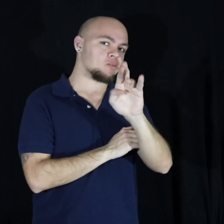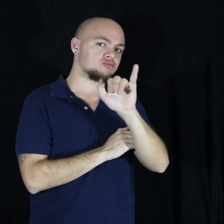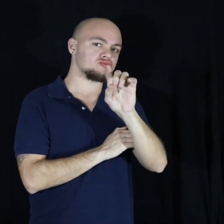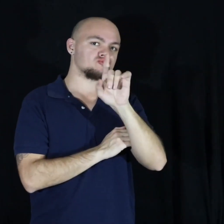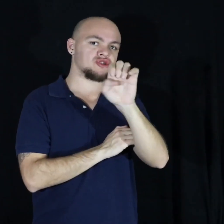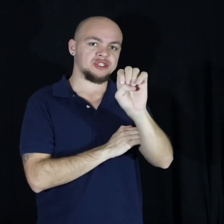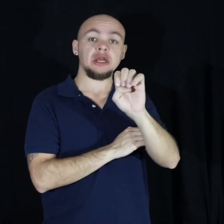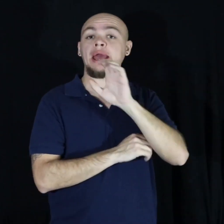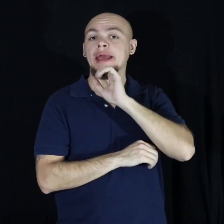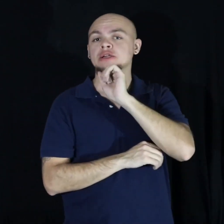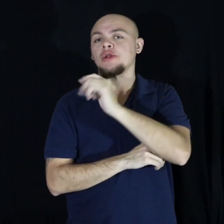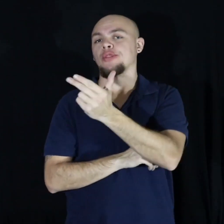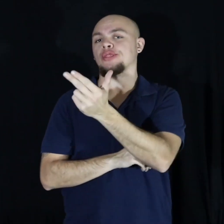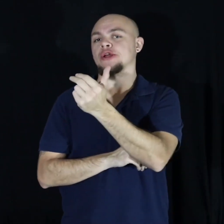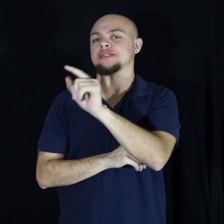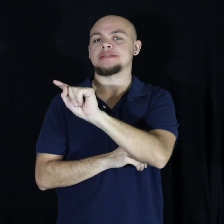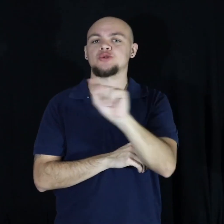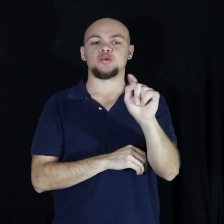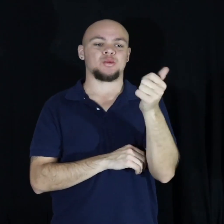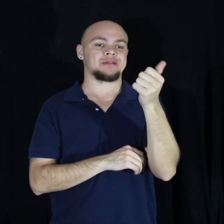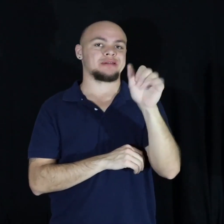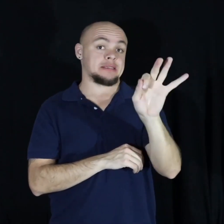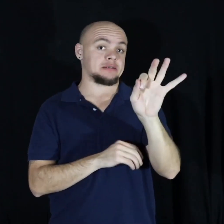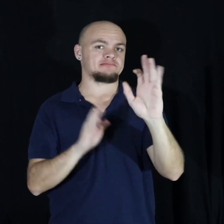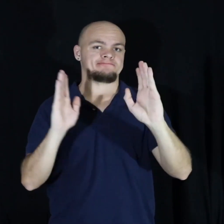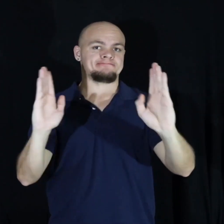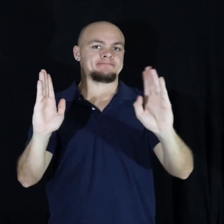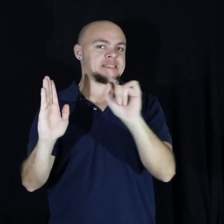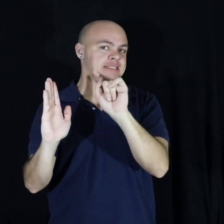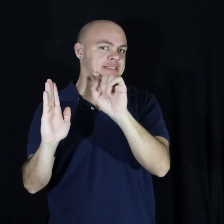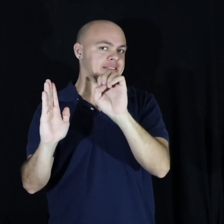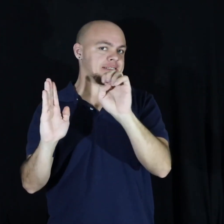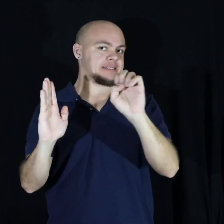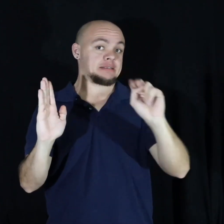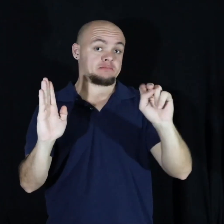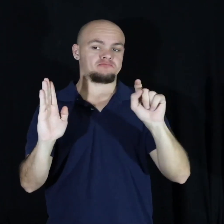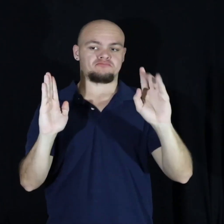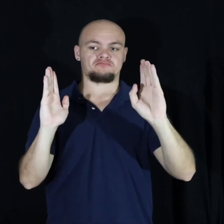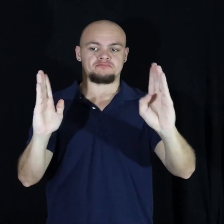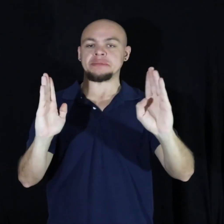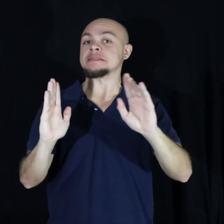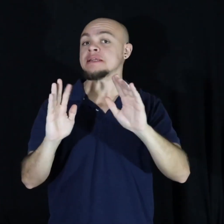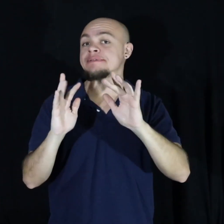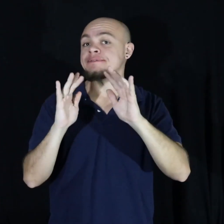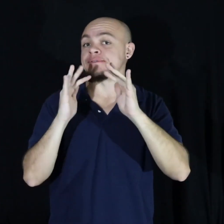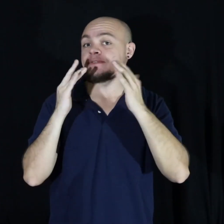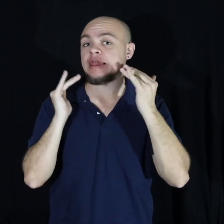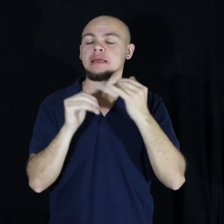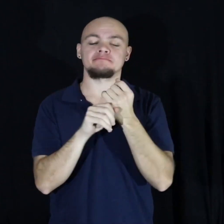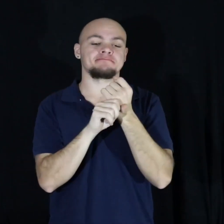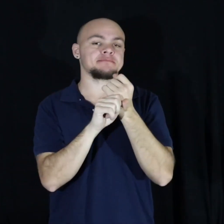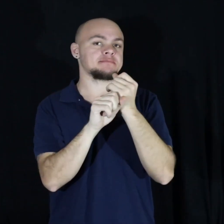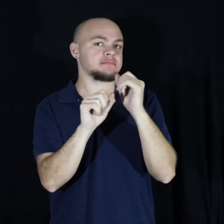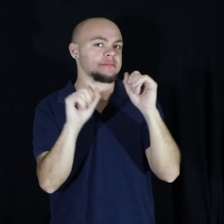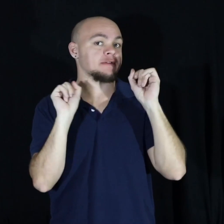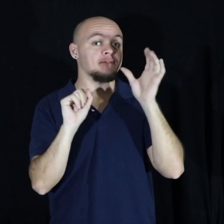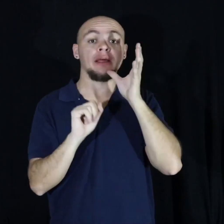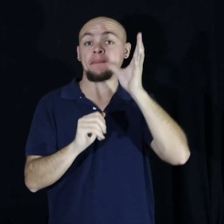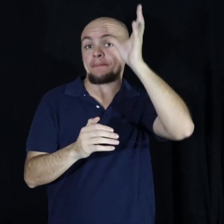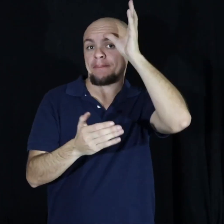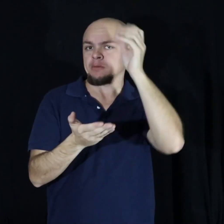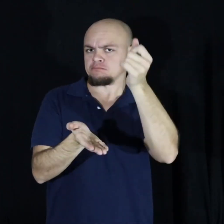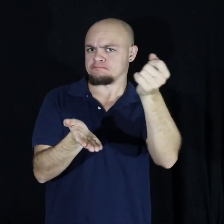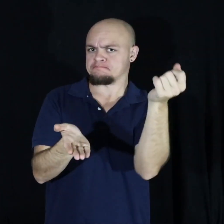13 to 19 this place will be teen friendly safe and parents approved